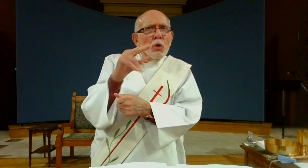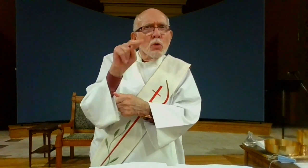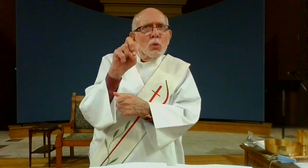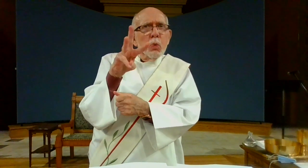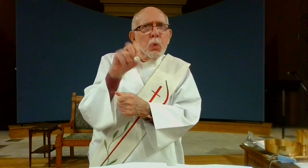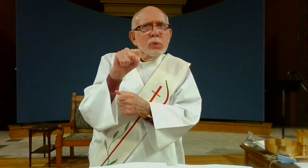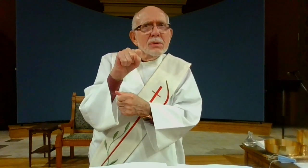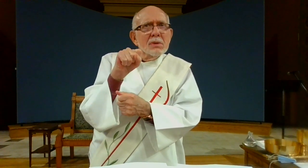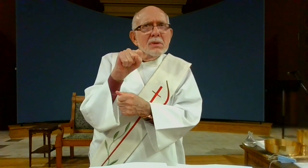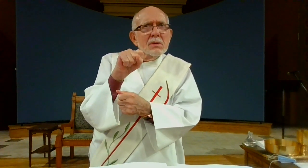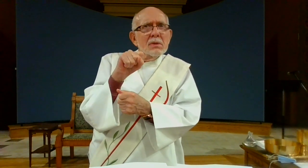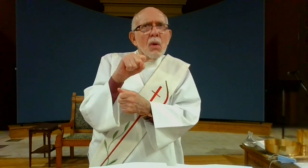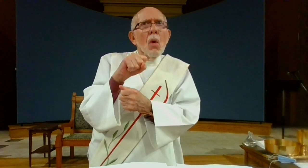to remember that that's the good news